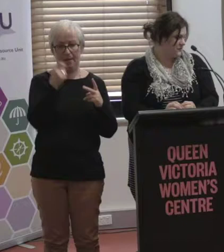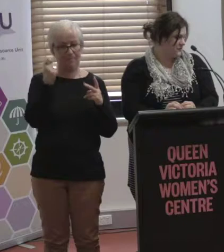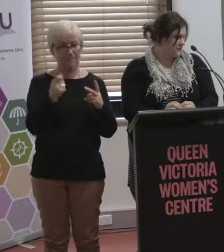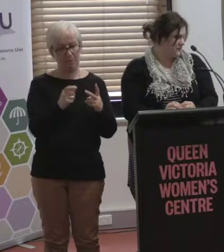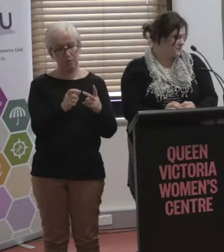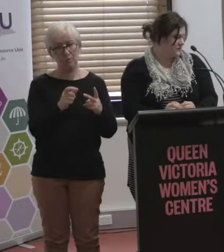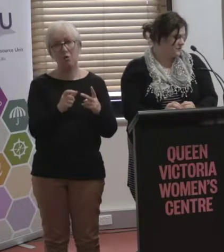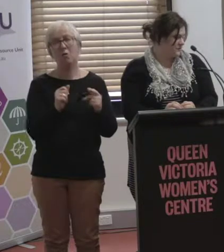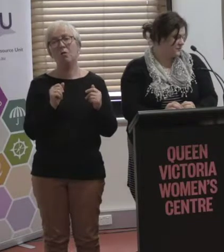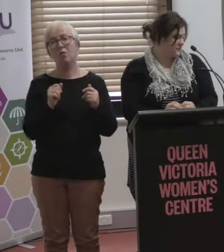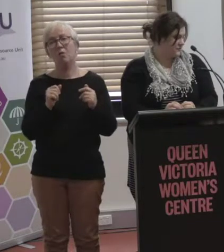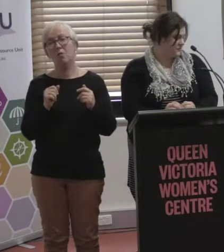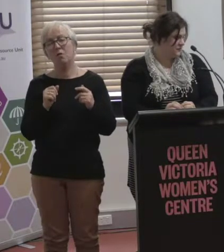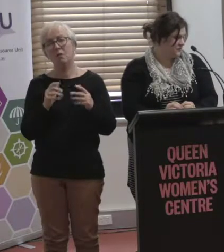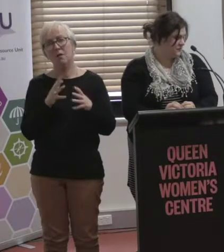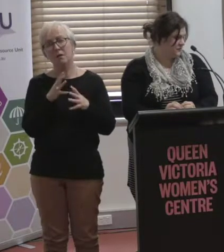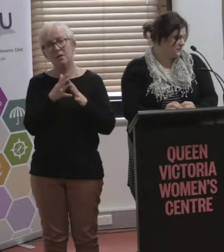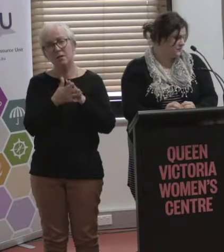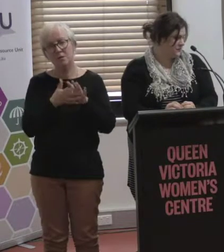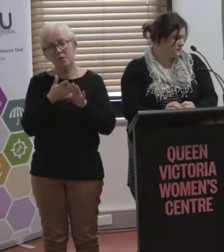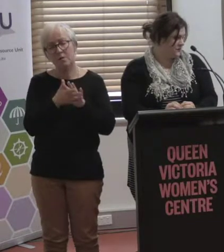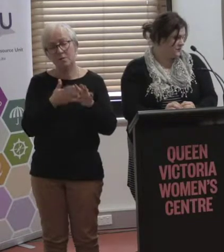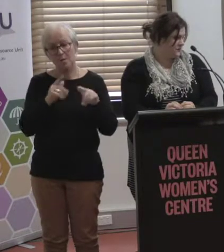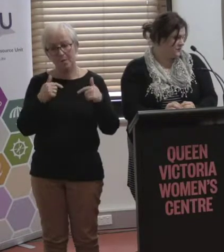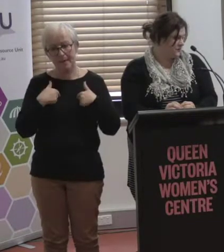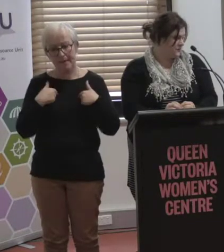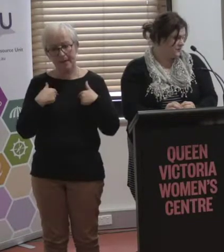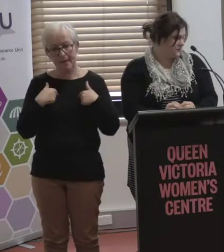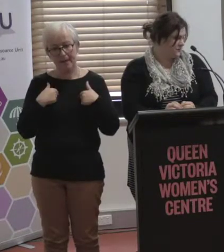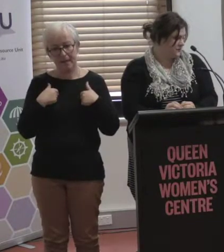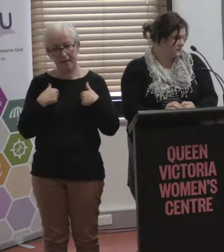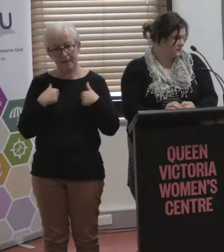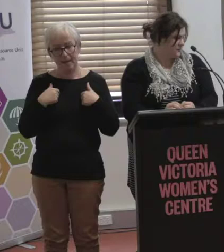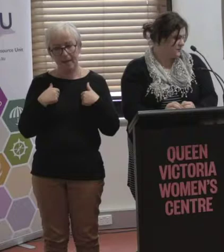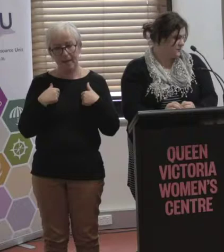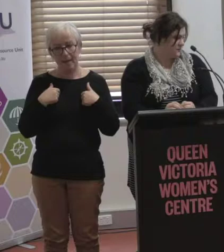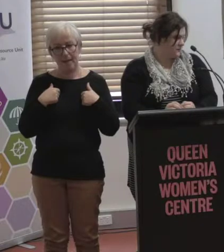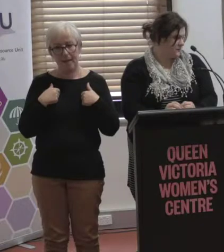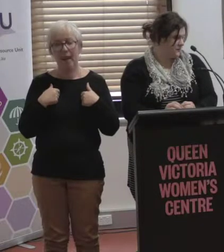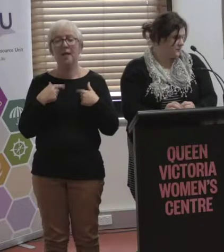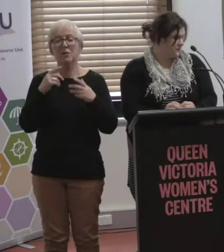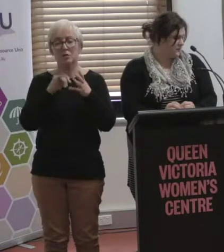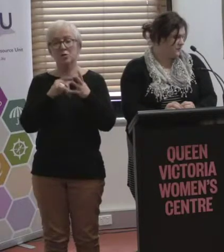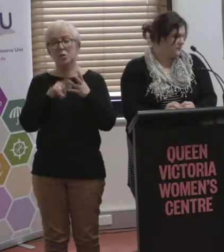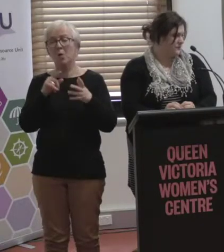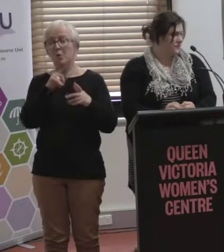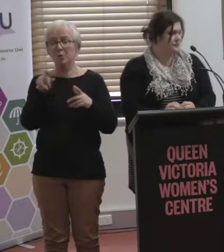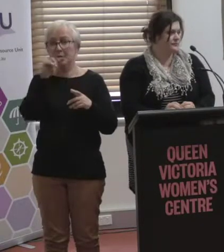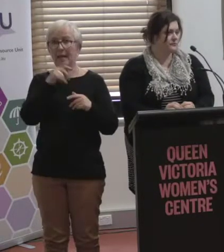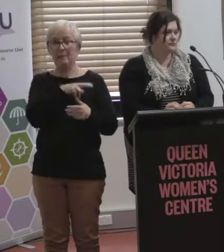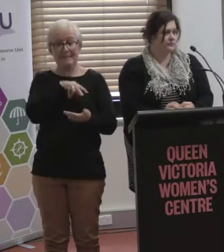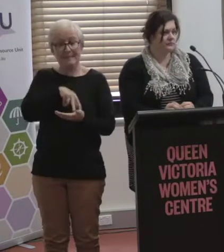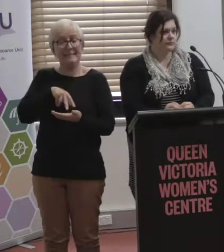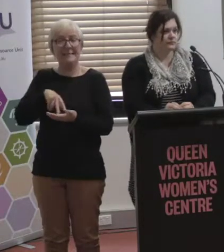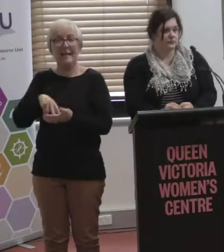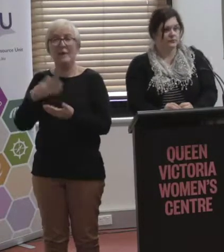But having choice and control should also be, in my opinion, that the rank and hail of the unbooked services. If